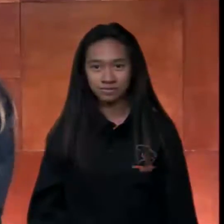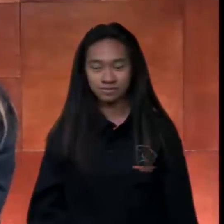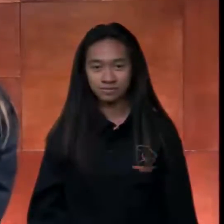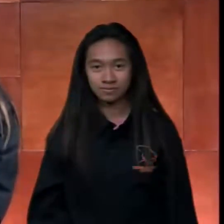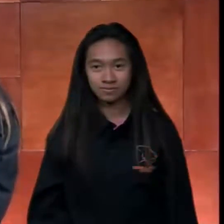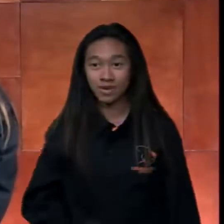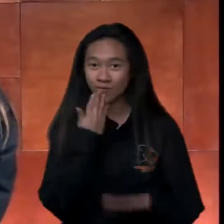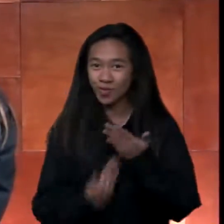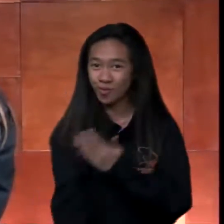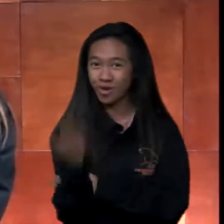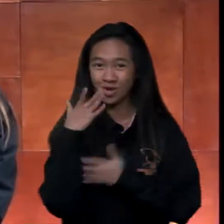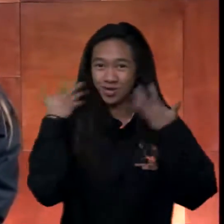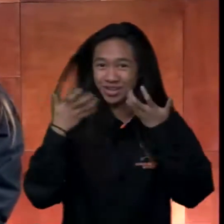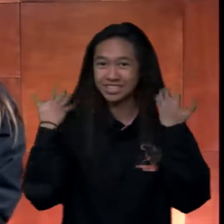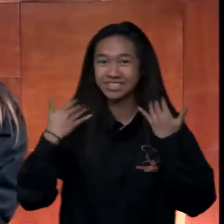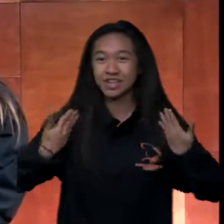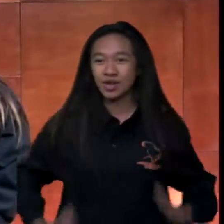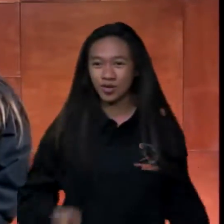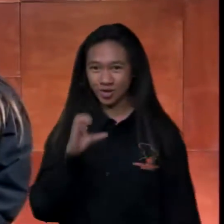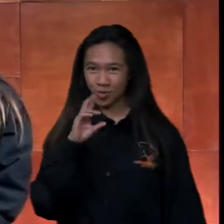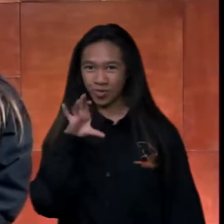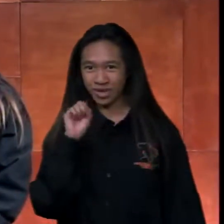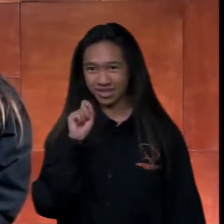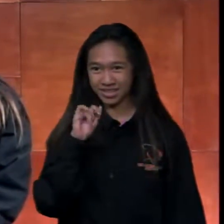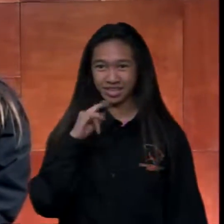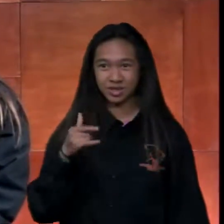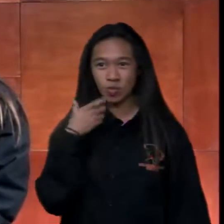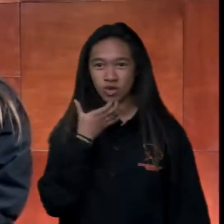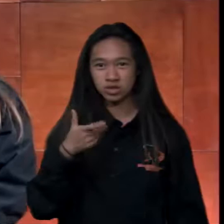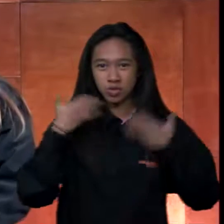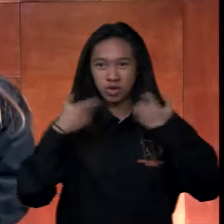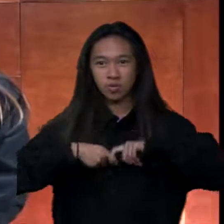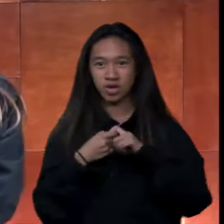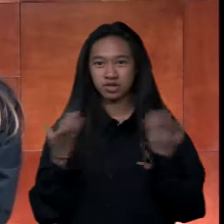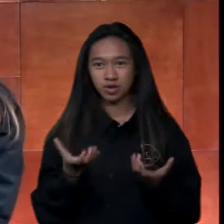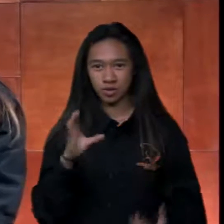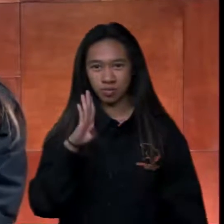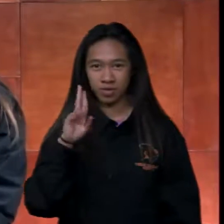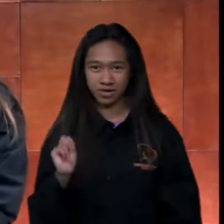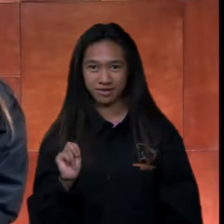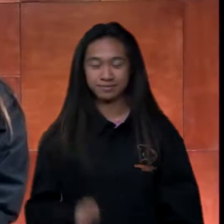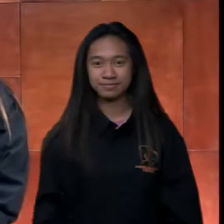Good morning Cougars, I'm Chris Osadoro and you're watching Cougar Paws on the CBN.